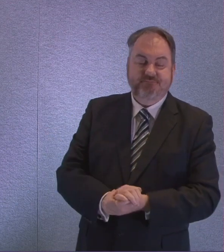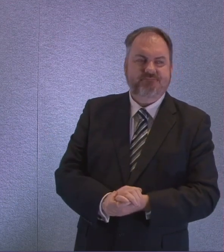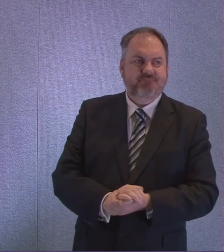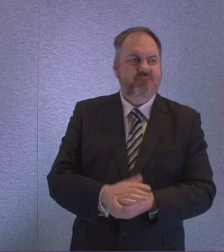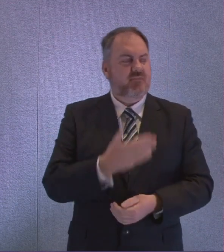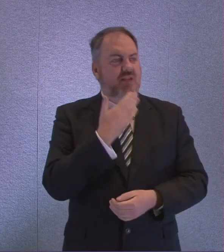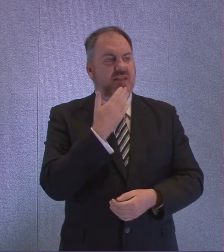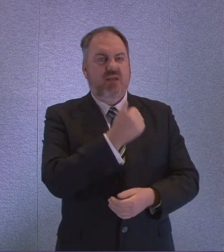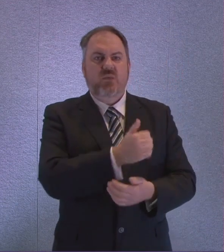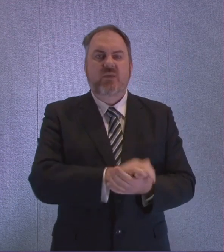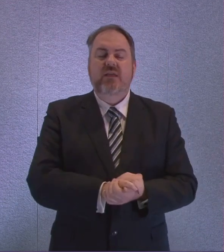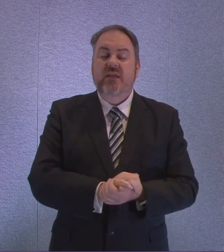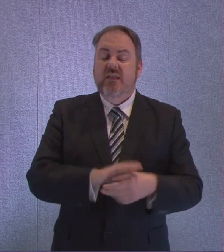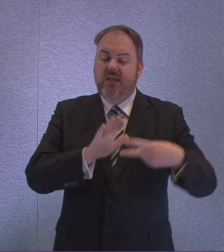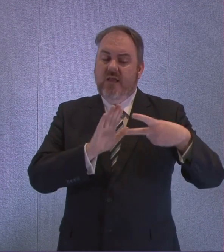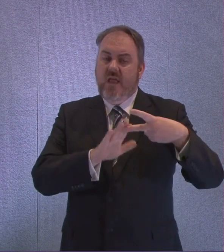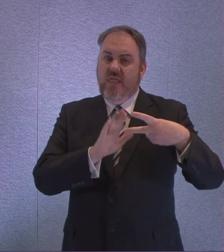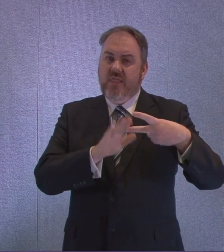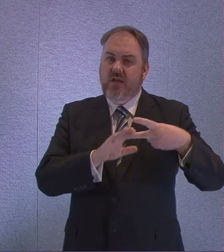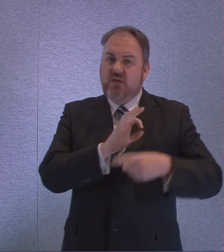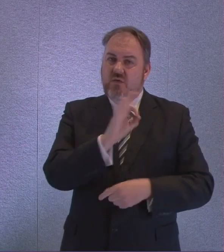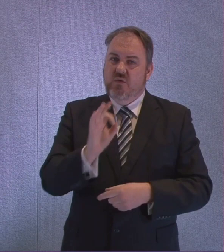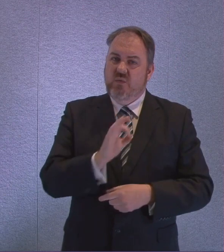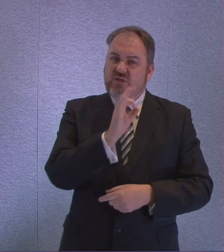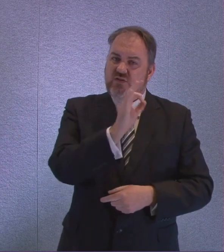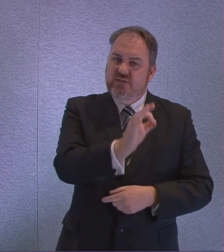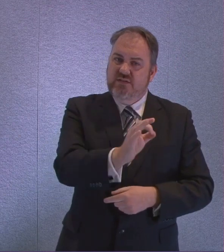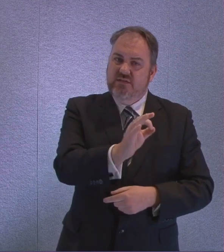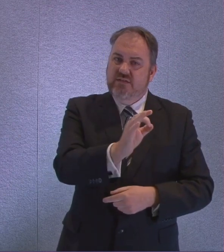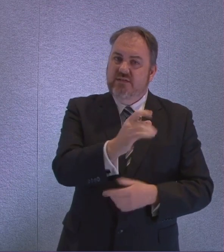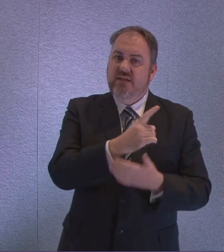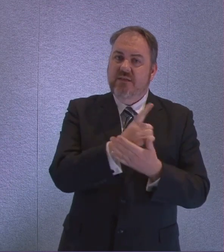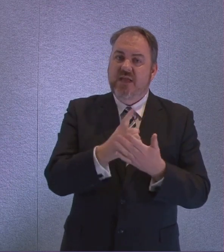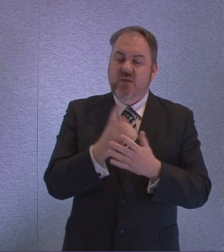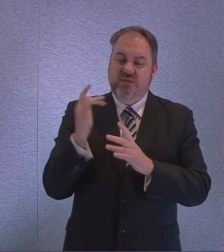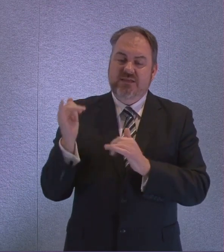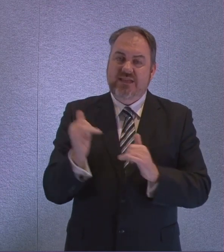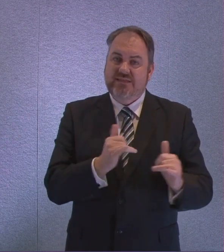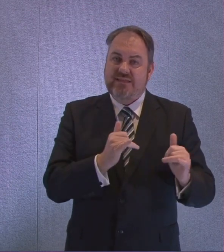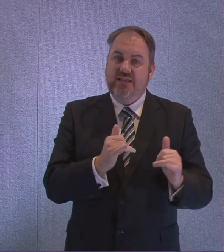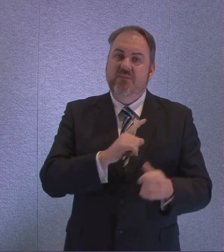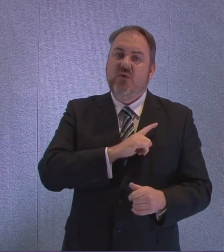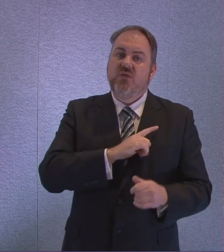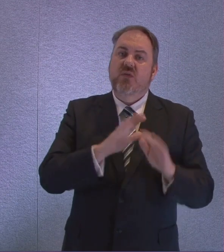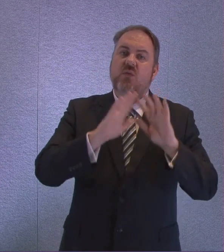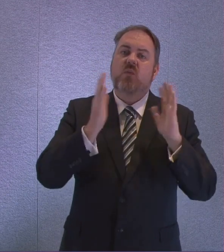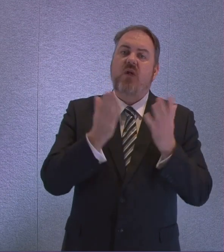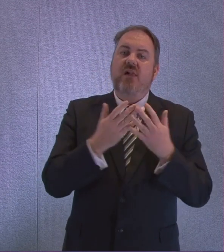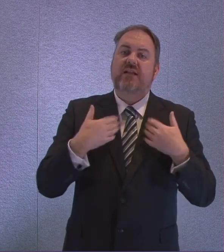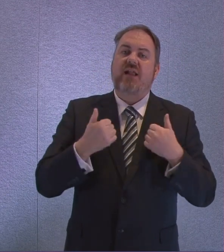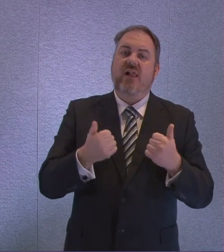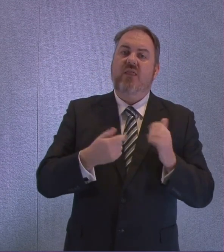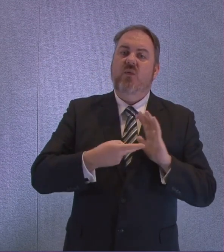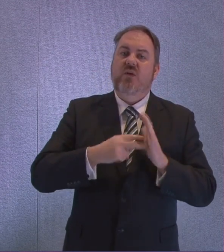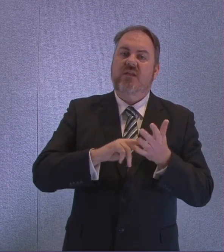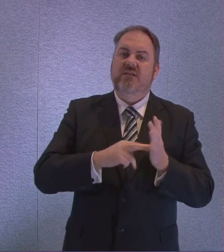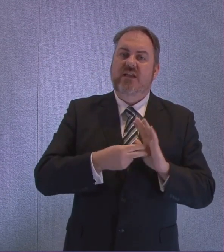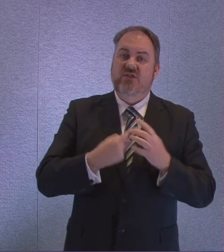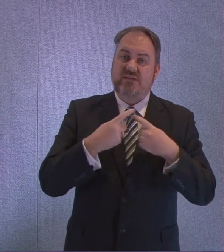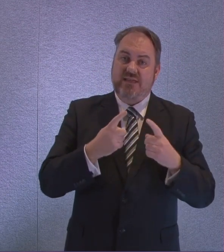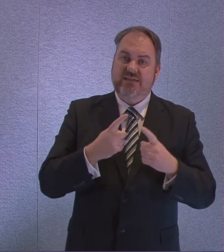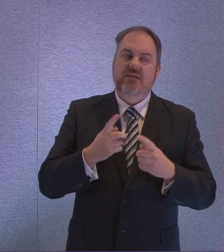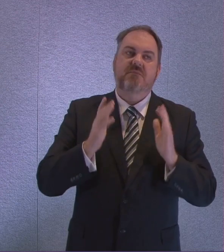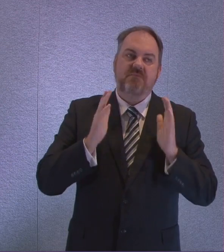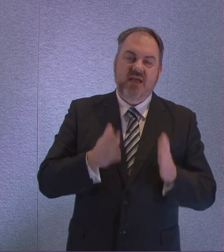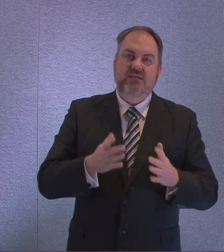The other question I want to touch on is the question of testing. The World Health Organisation continue to advise test,